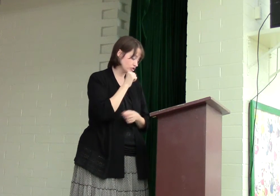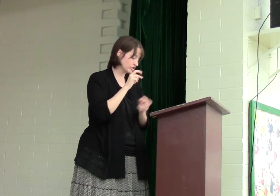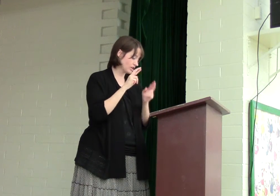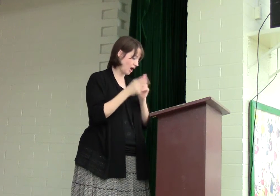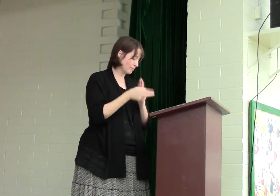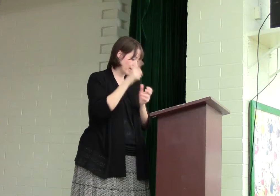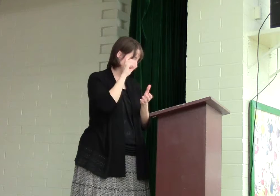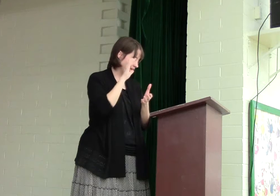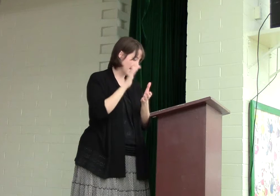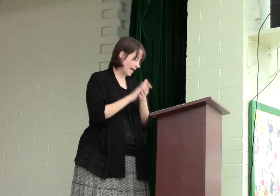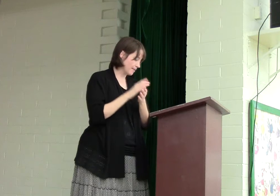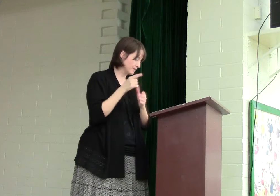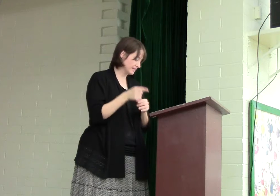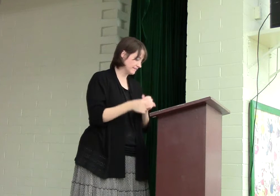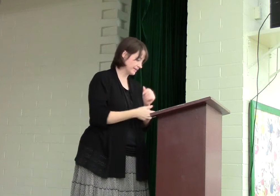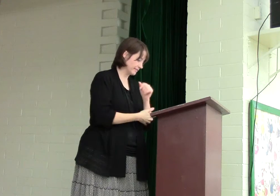you did not repent and believe him.